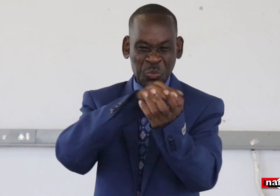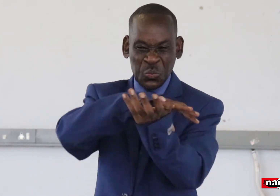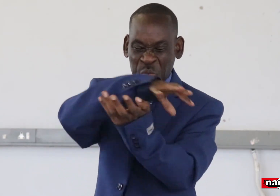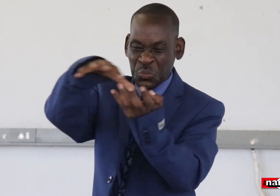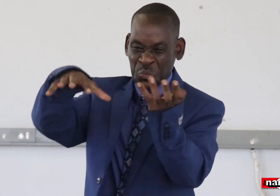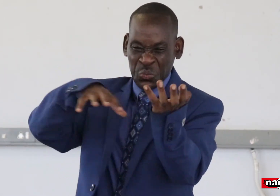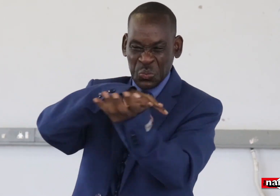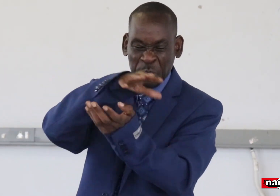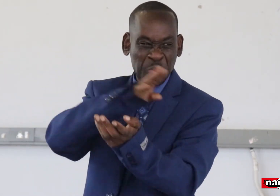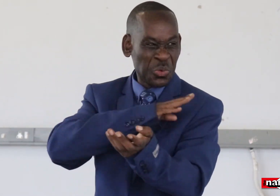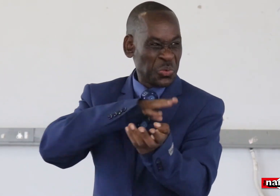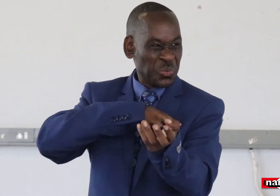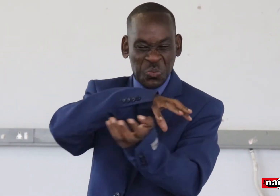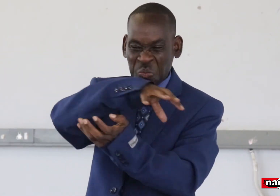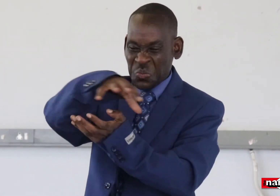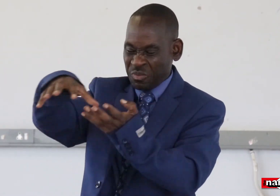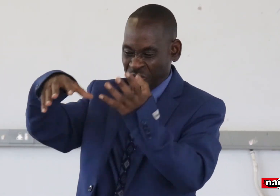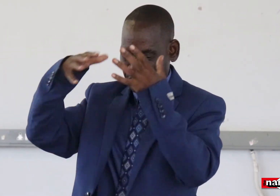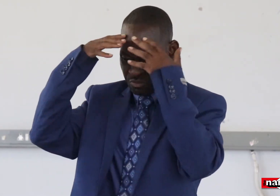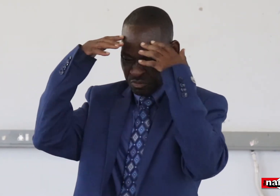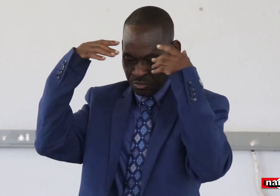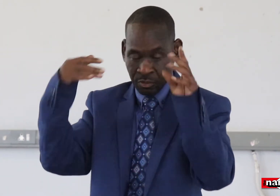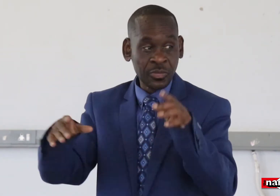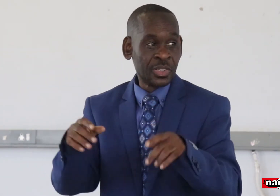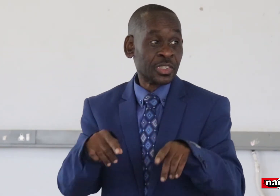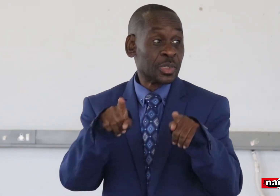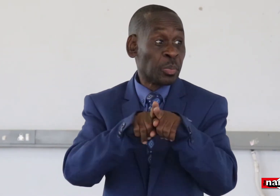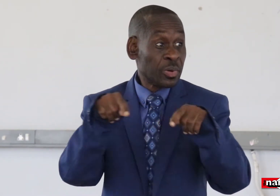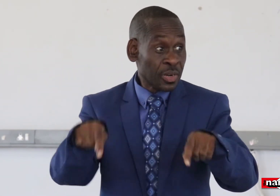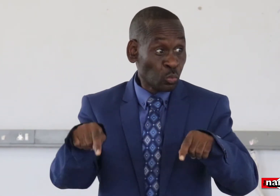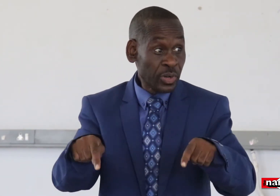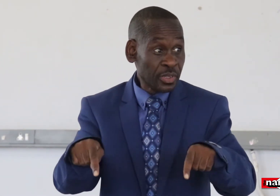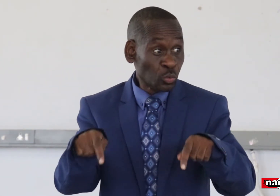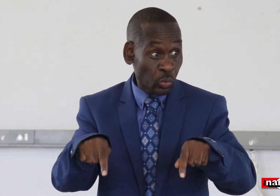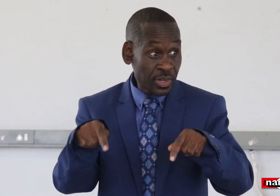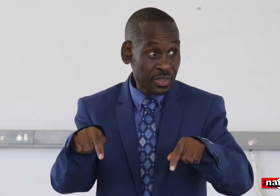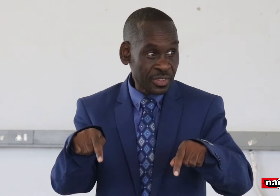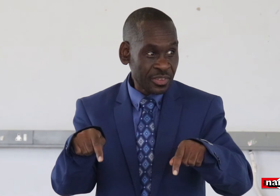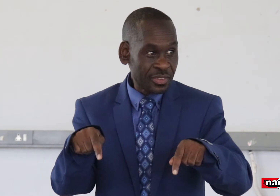just accept this. So many confusion comes from them. Today.